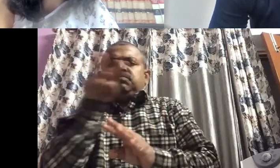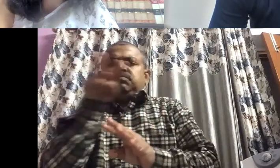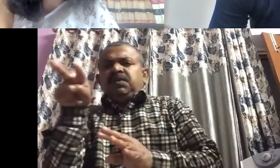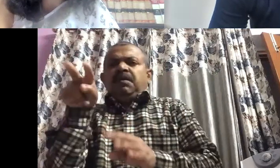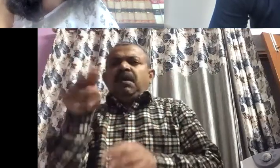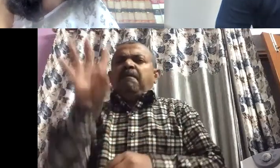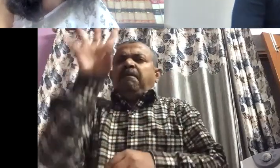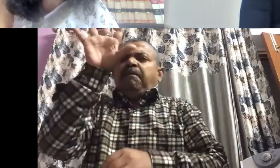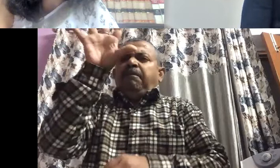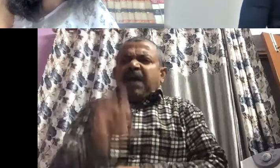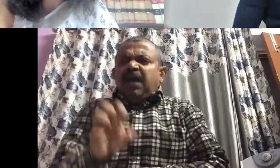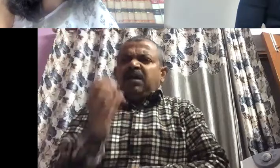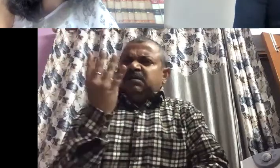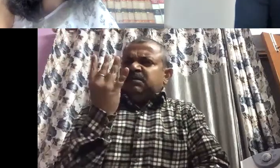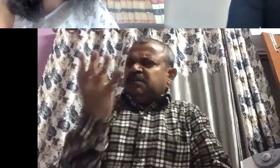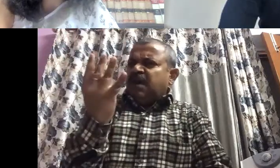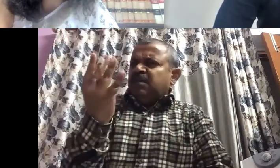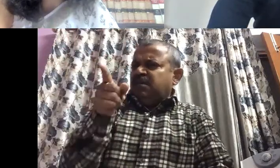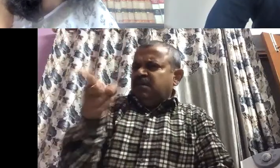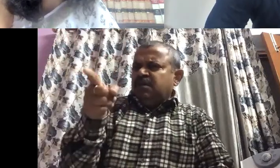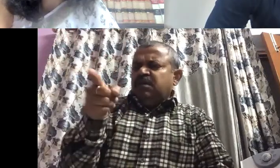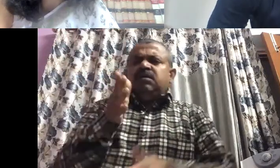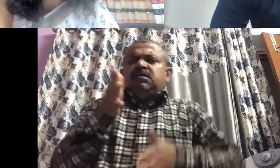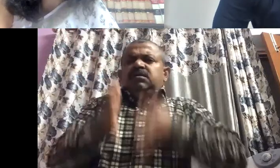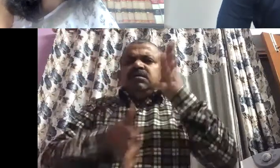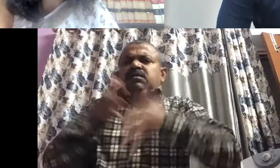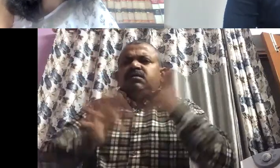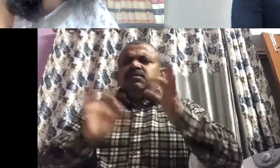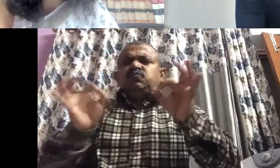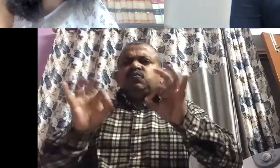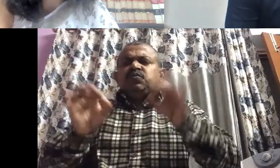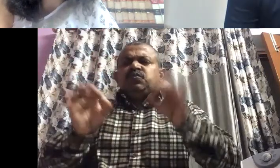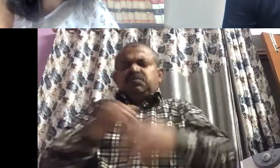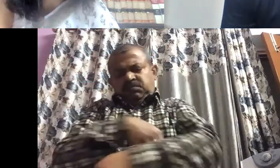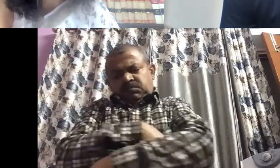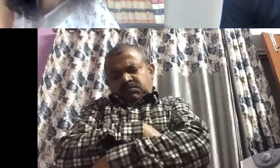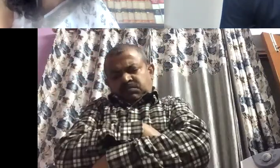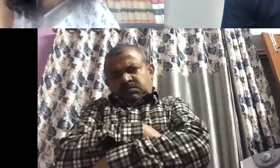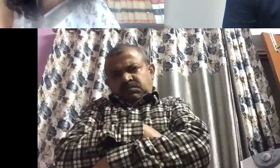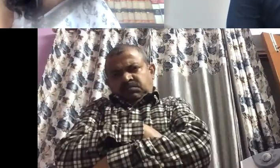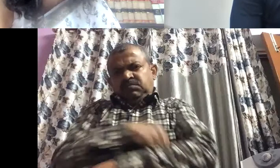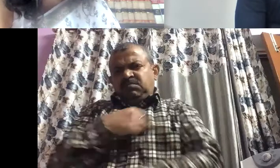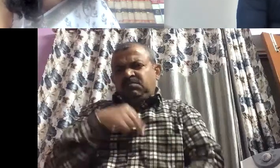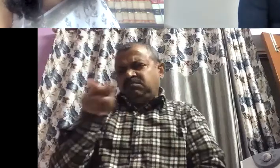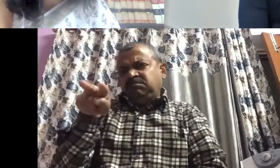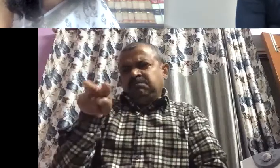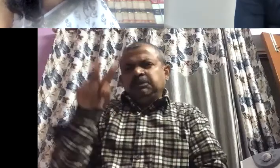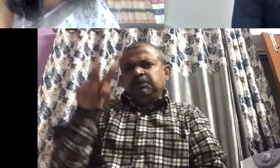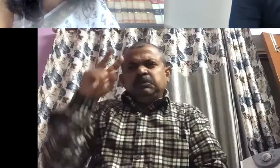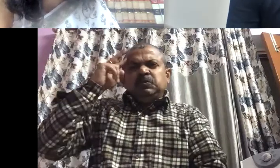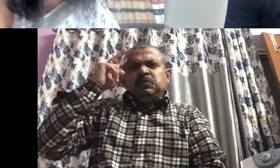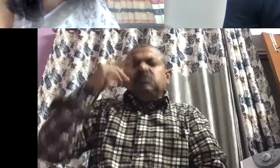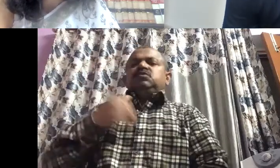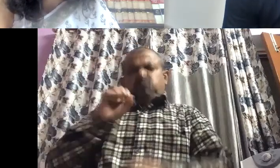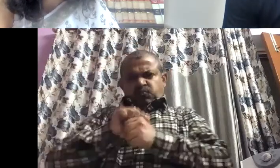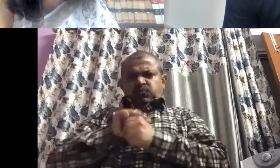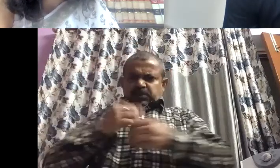post, 19 post for the media department persons. And we got the notifications and there was no accessibility for